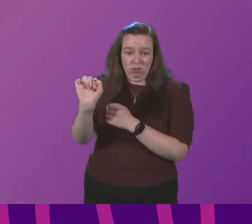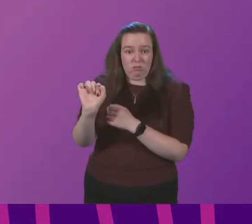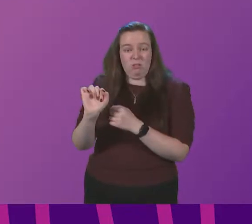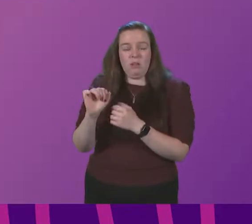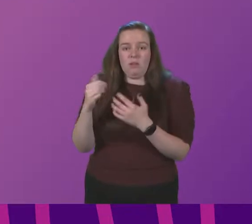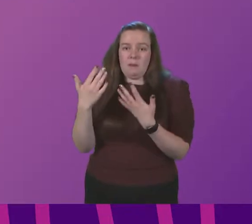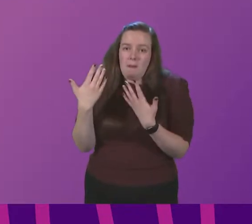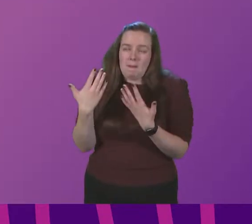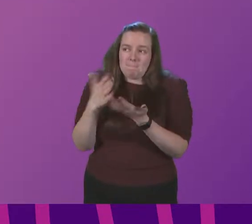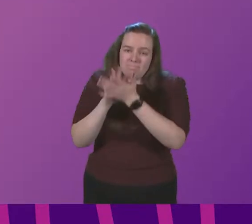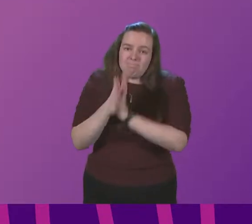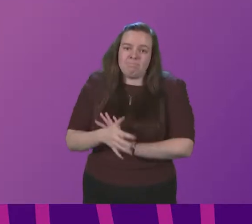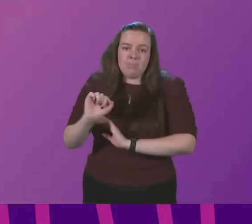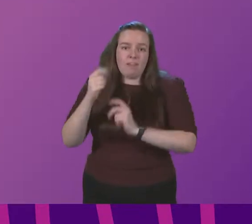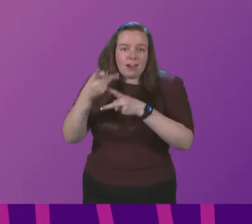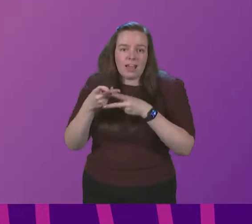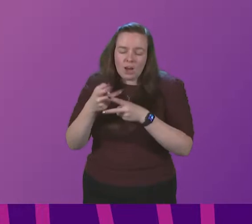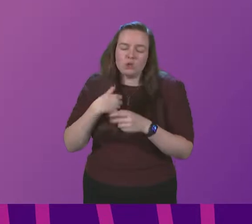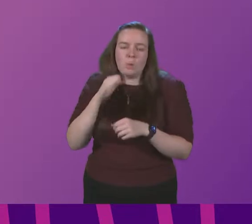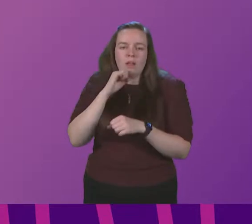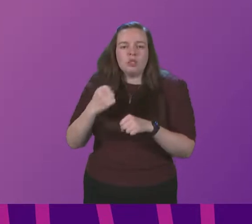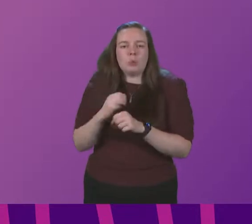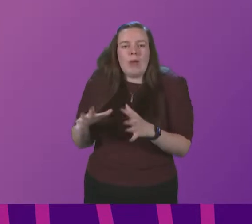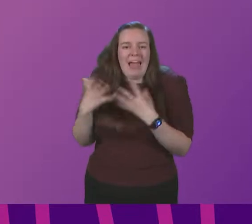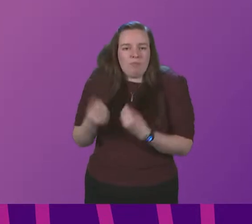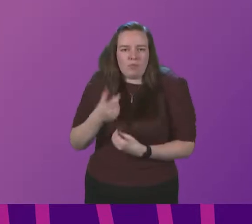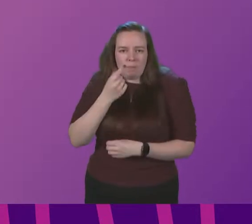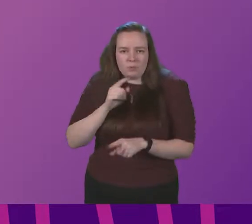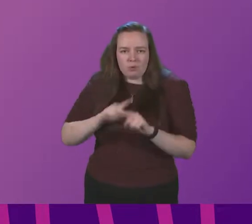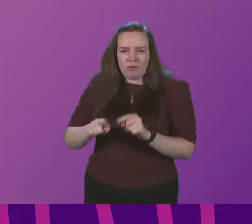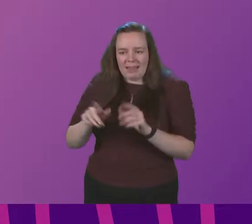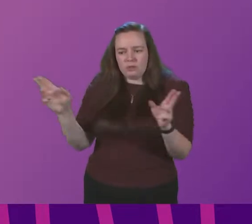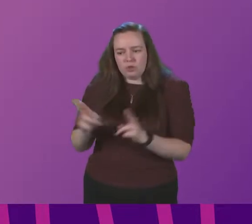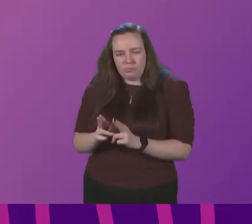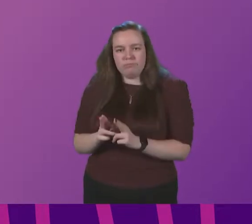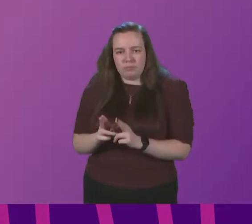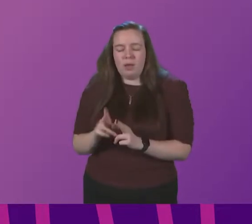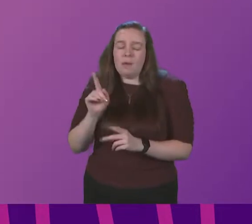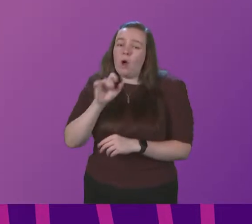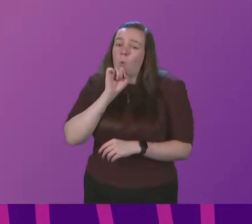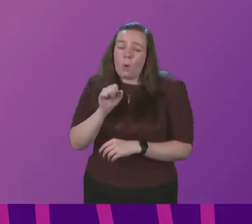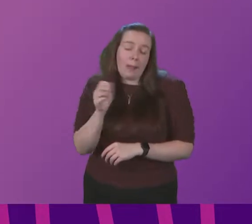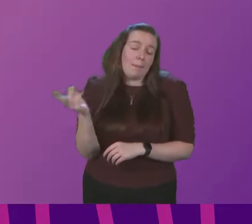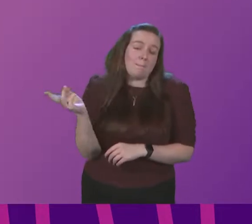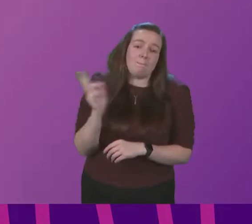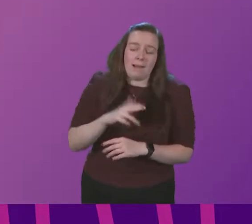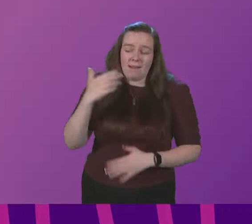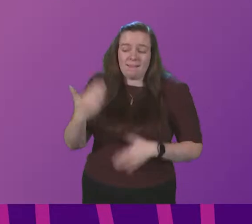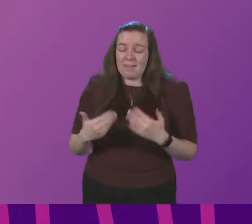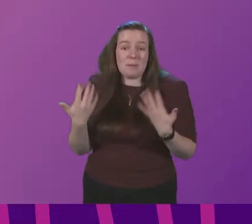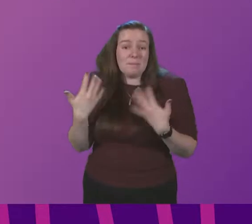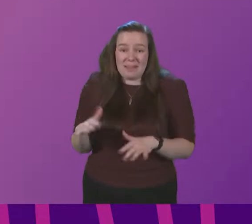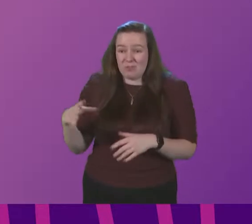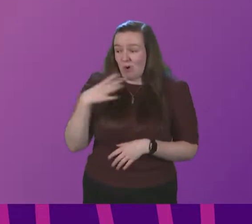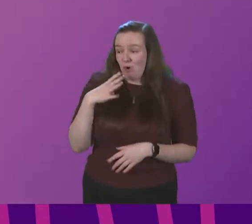are having disruption to the care so we will do everything we can to mitigate these impacts but we come back as we so often have in this pandemic